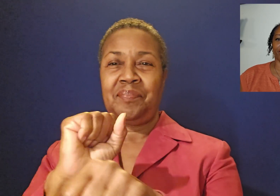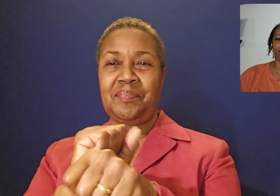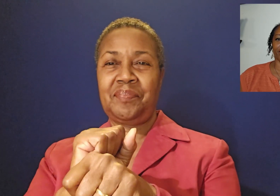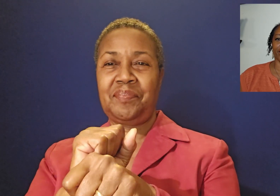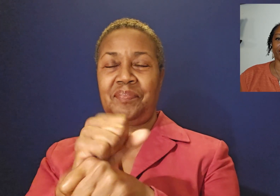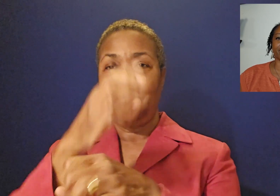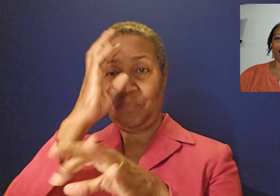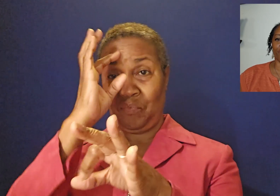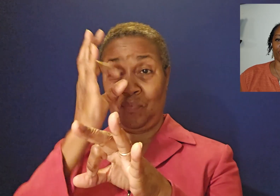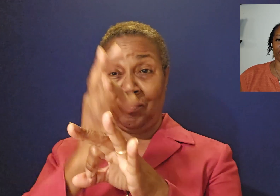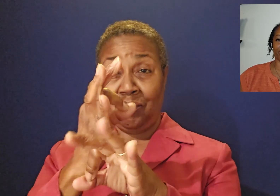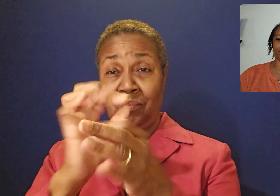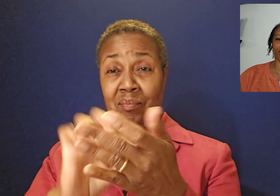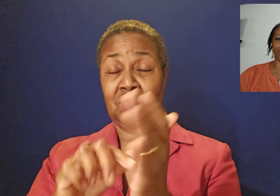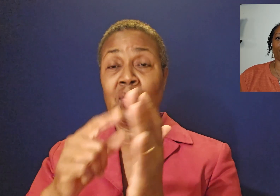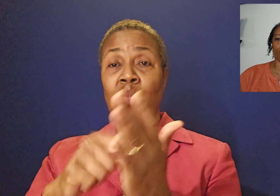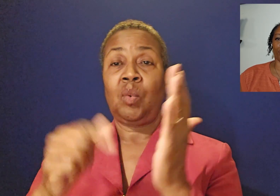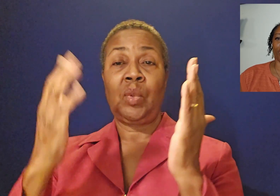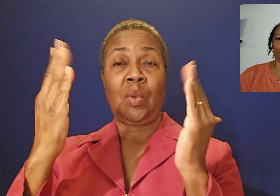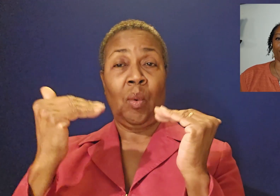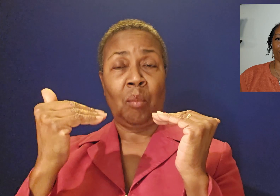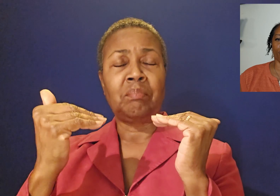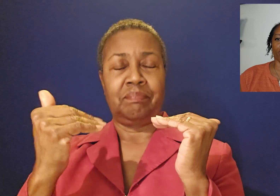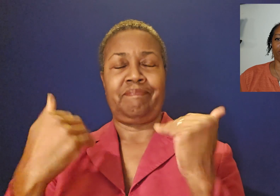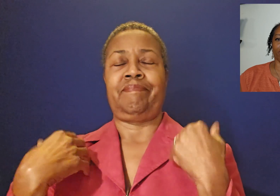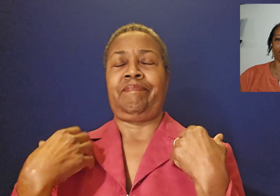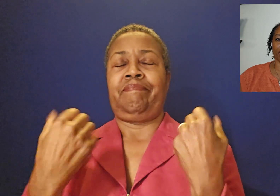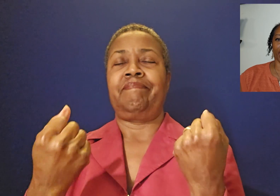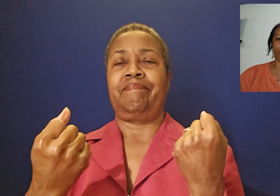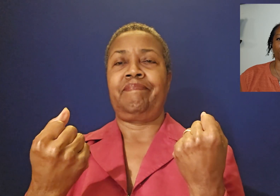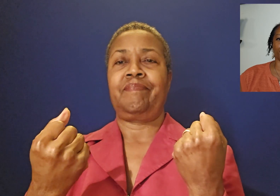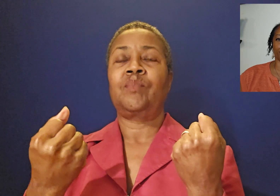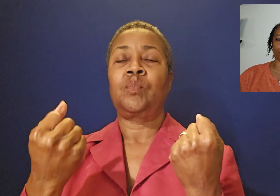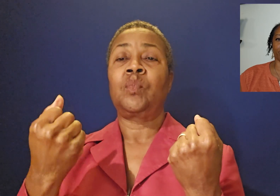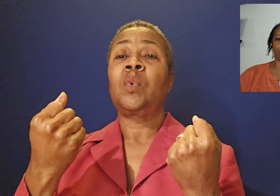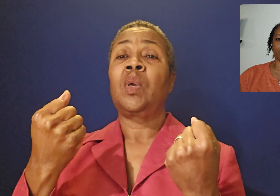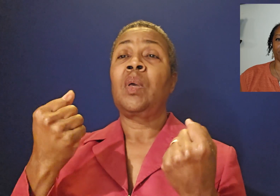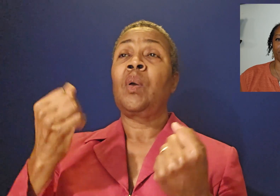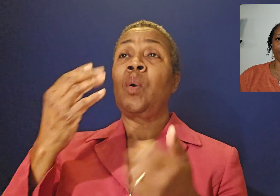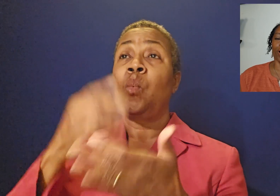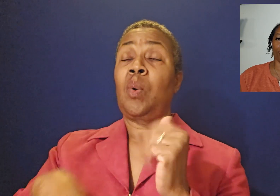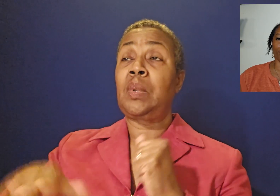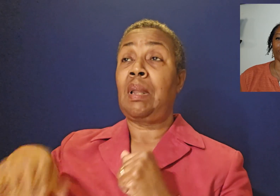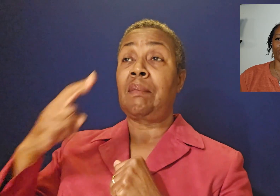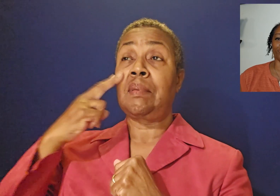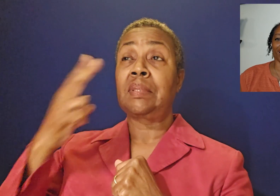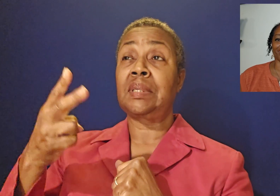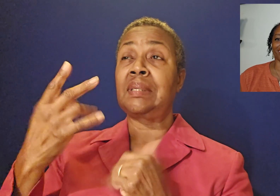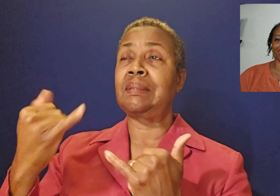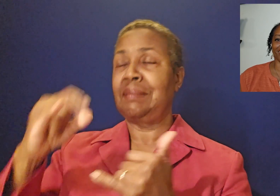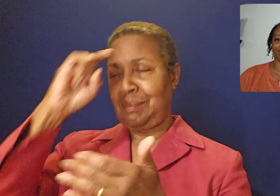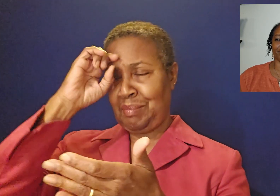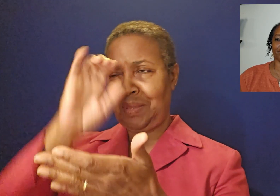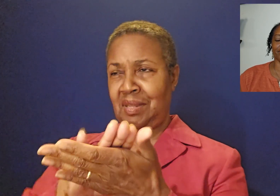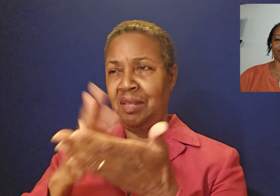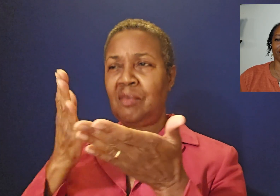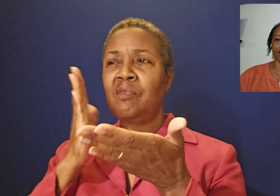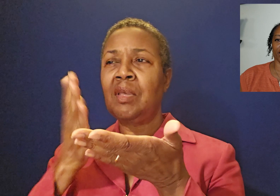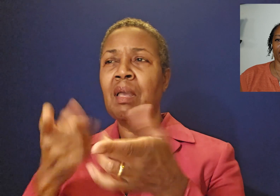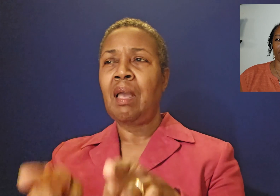faith is confidence in what we hope for and assurance about what we do not see.